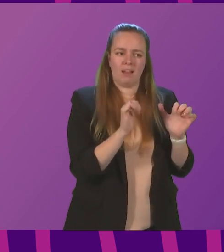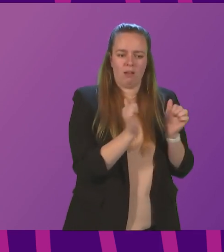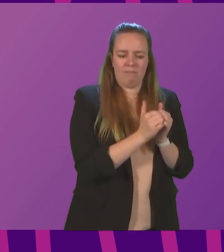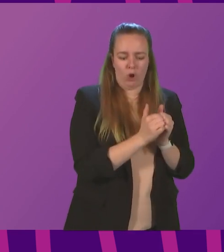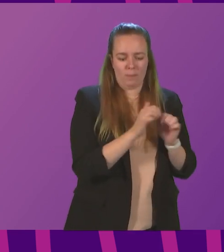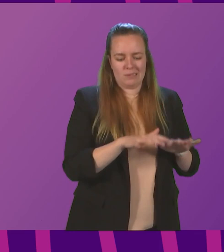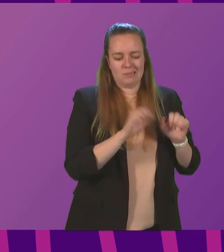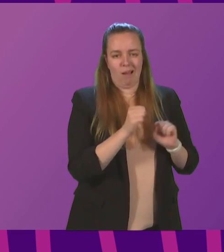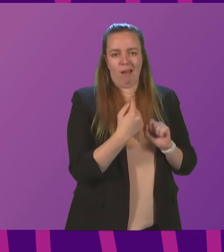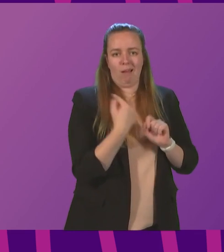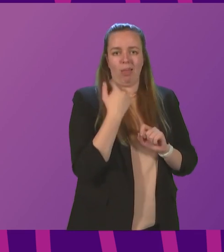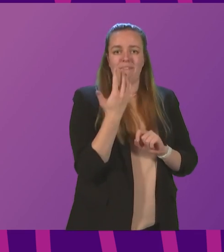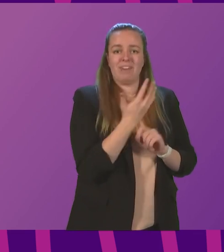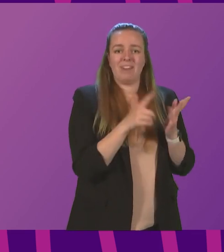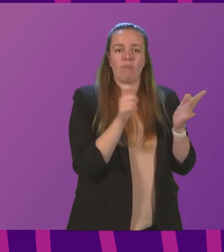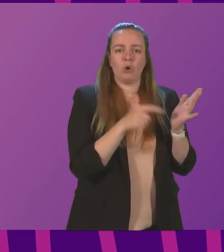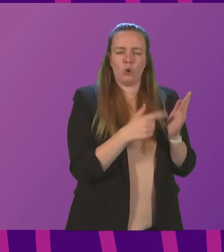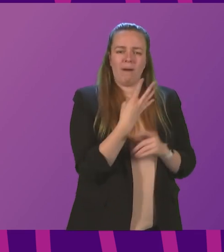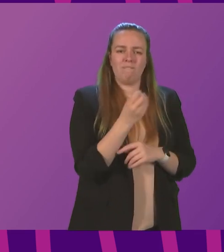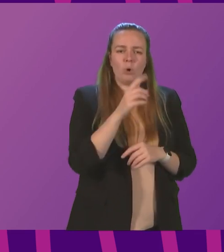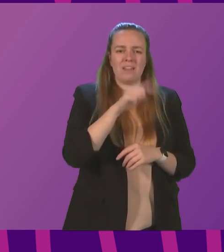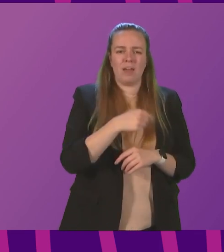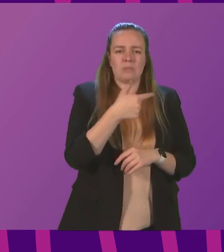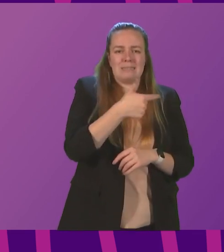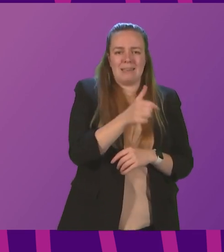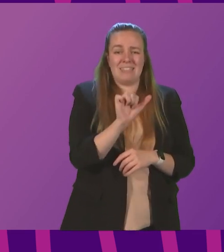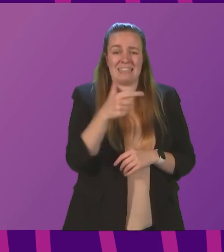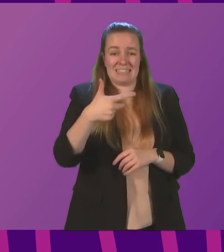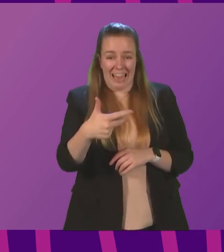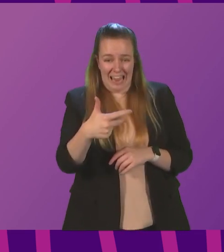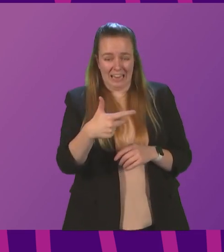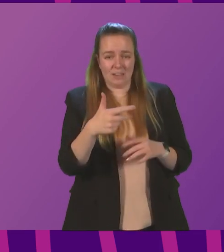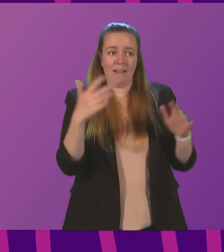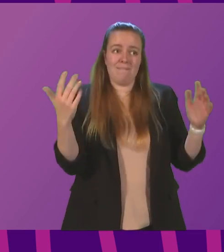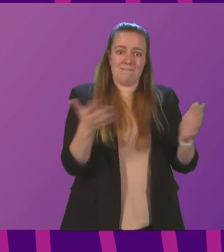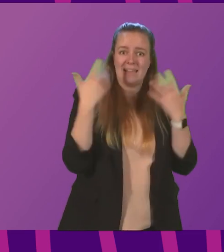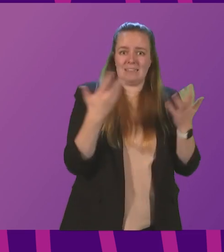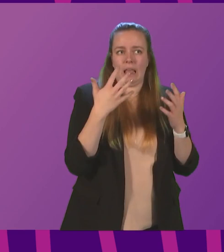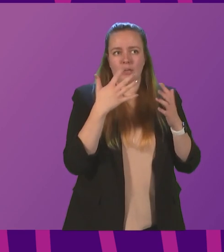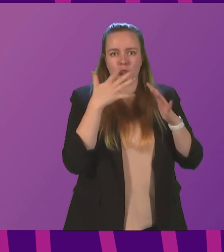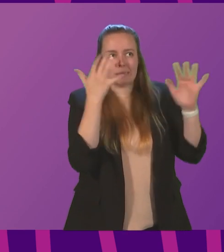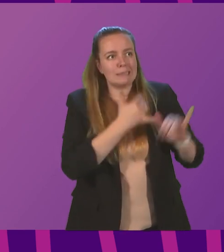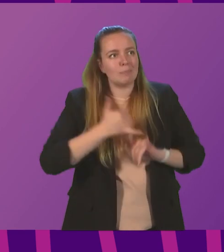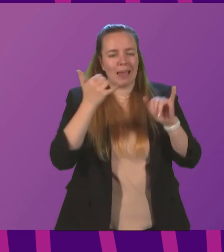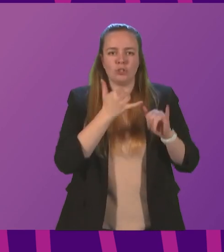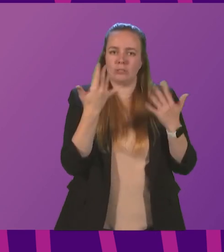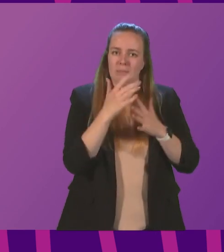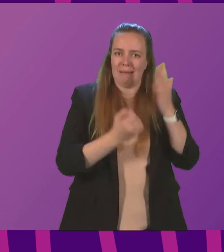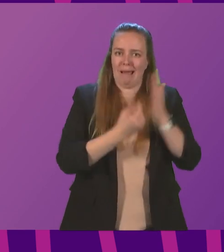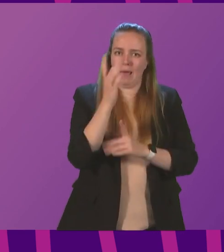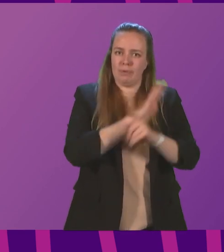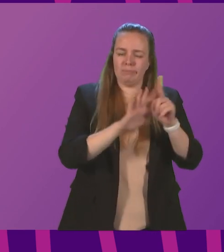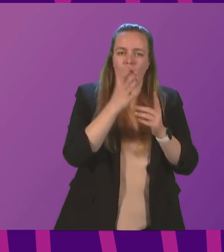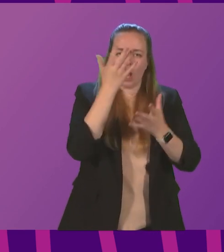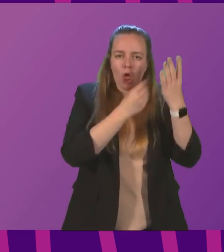of the 15th of October, 40,768 ventilation inspections had taken place across learning,